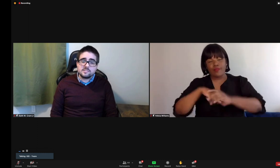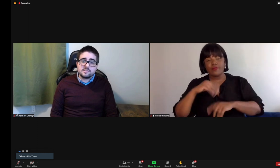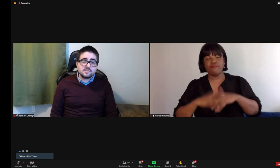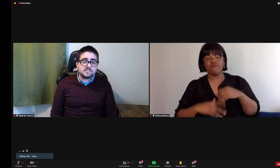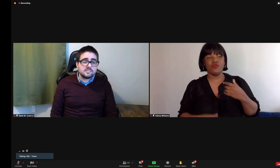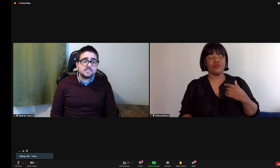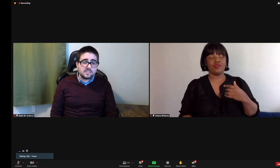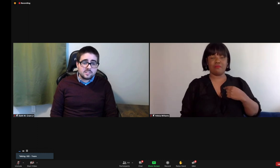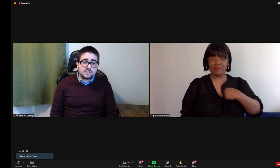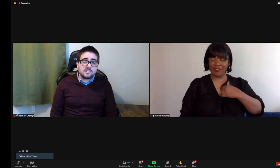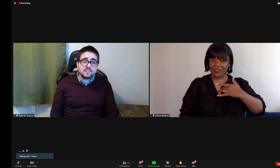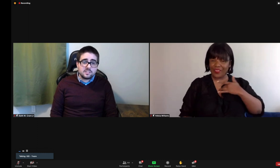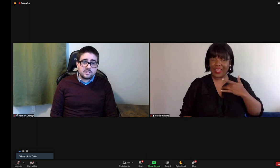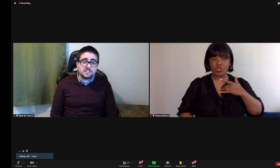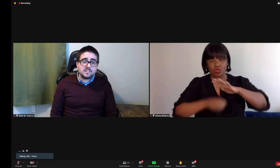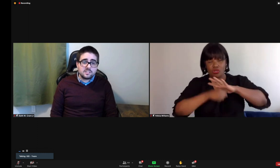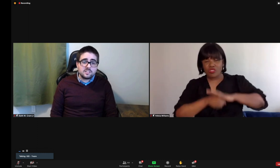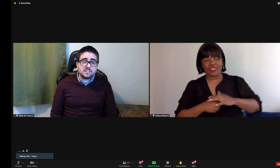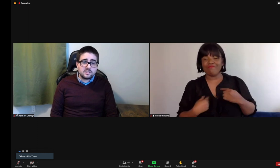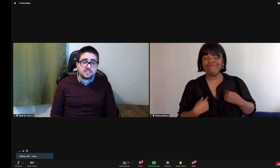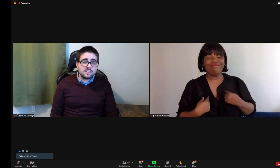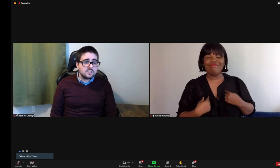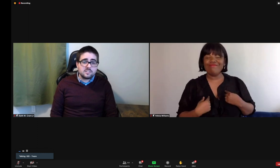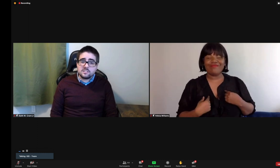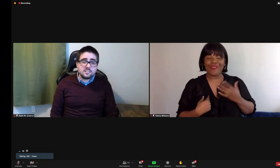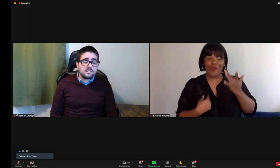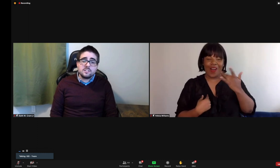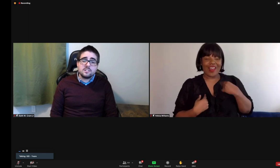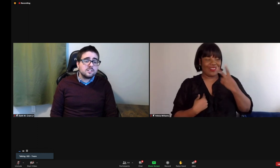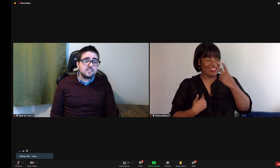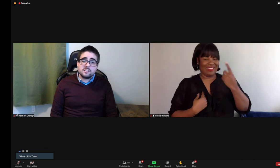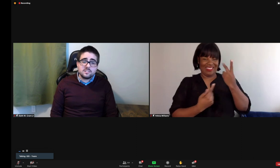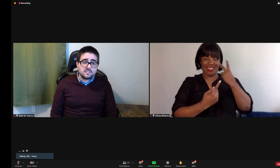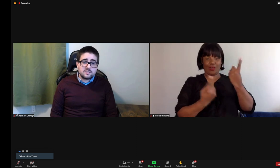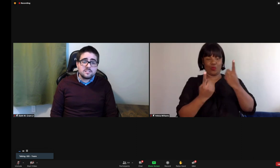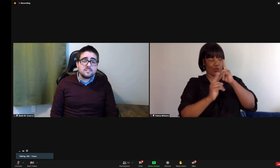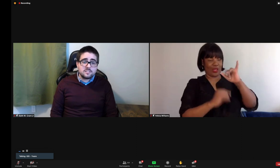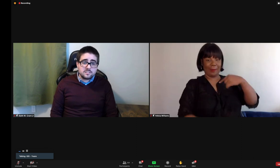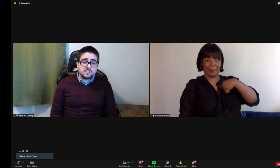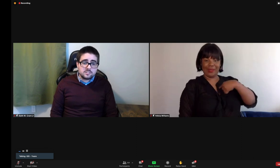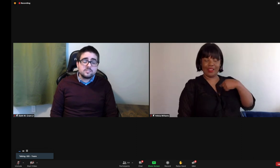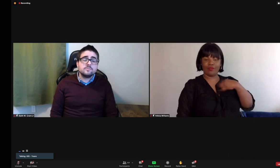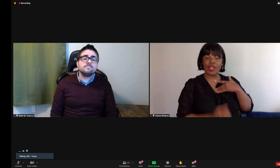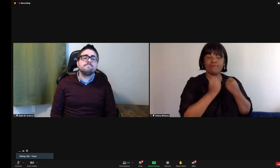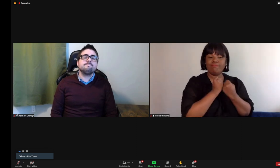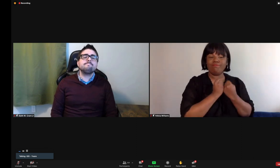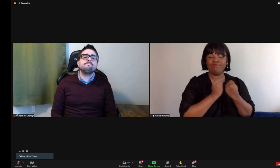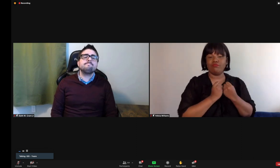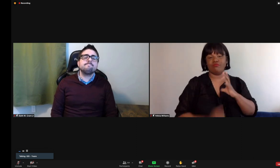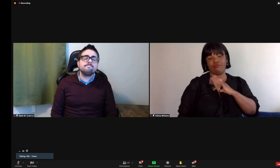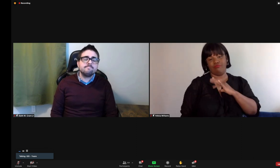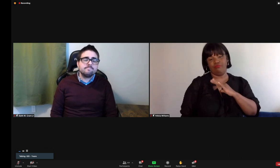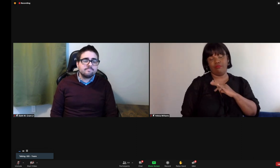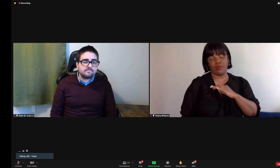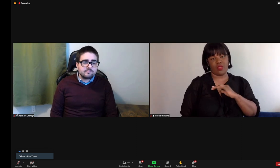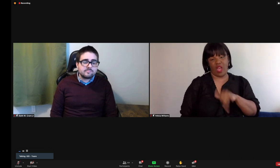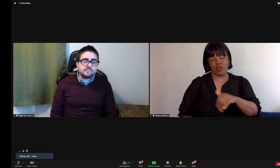that connection led to me just feeling much more comfortable. There was really no stress that I can remember, you know, because I was